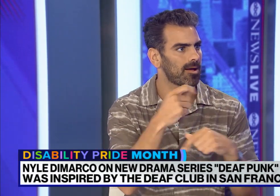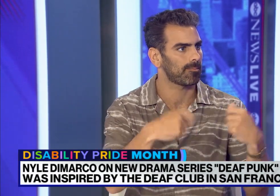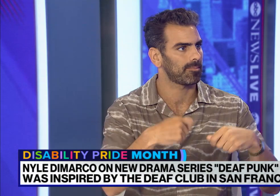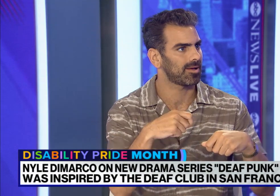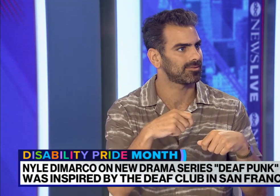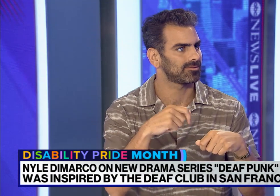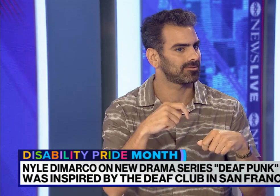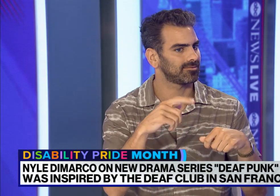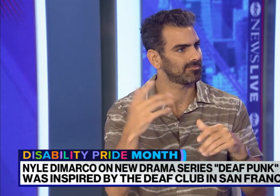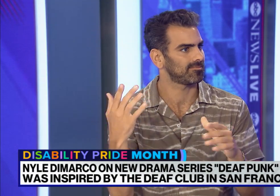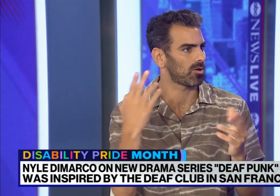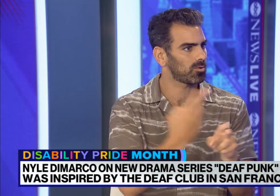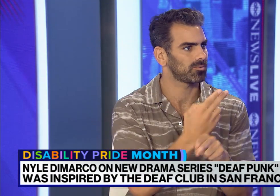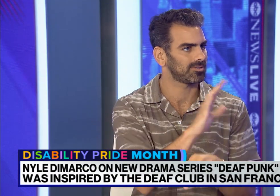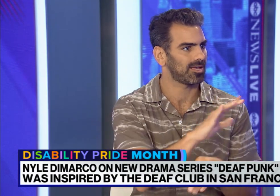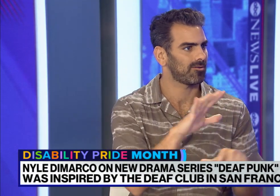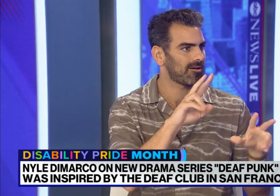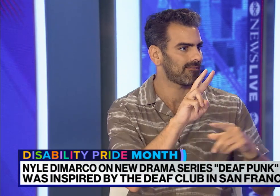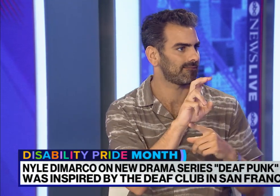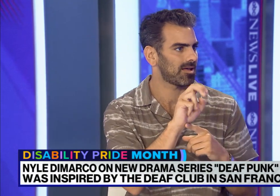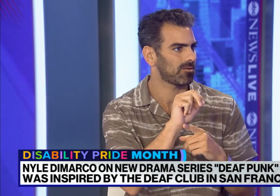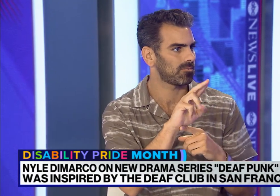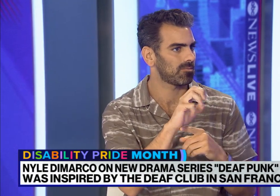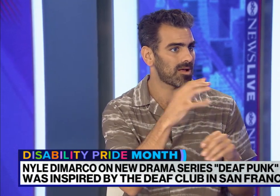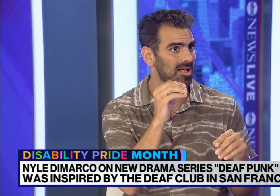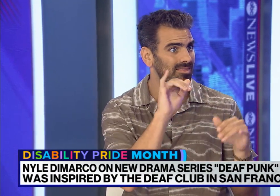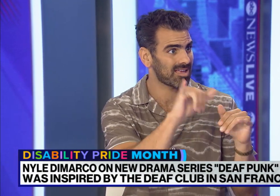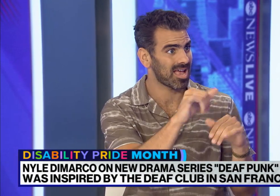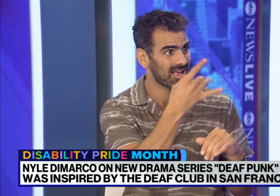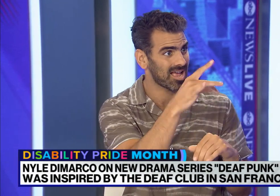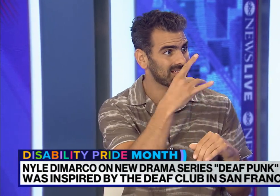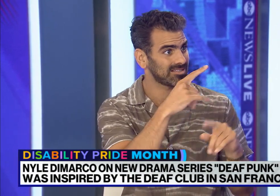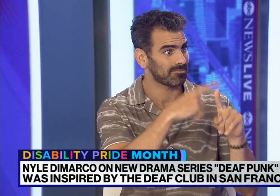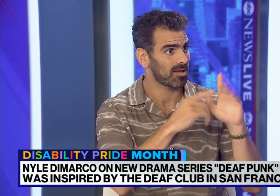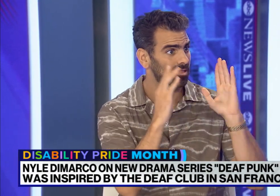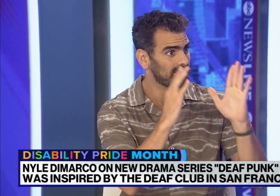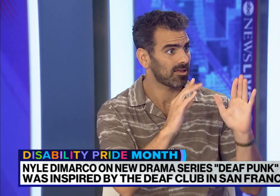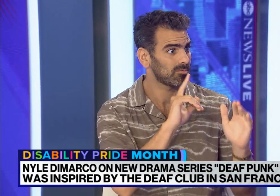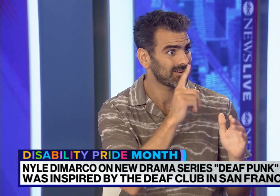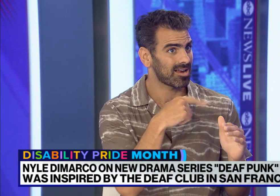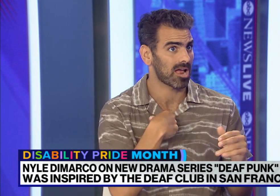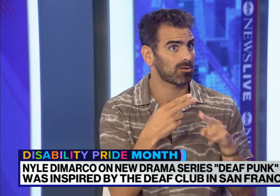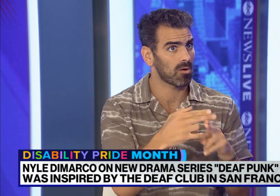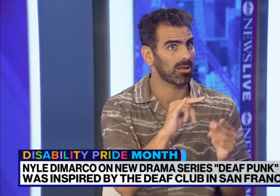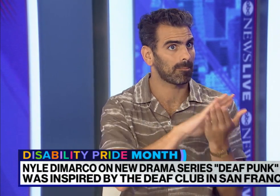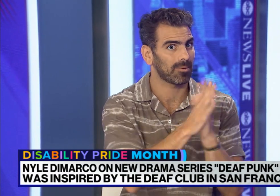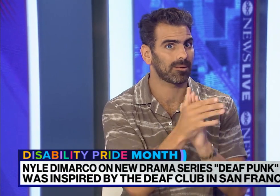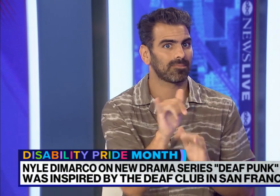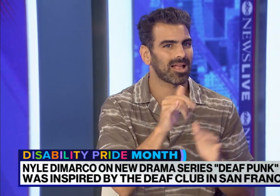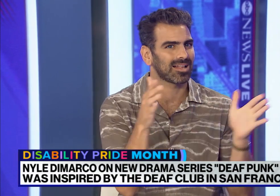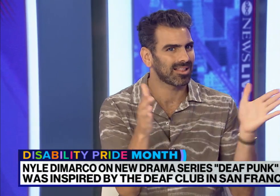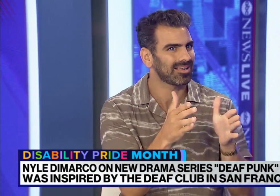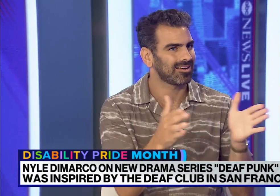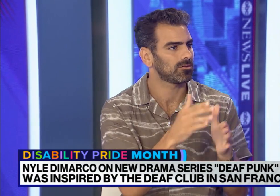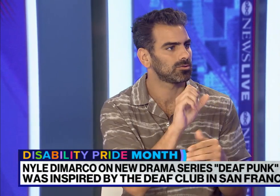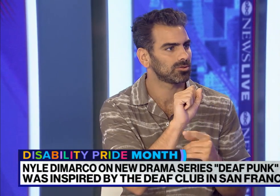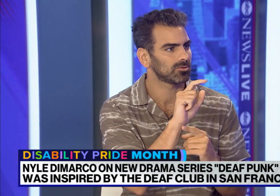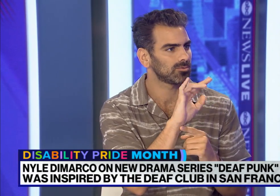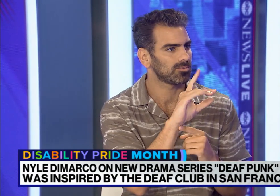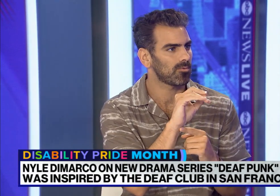and networking and where you can sort of collaborate within your community. But to be able to use this as a venue for 18 months really became,